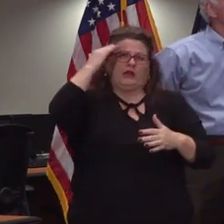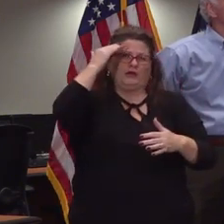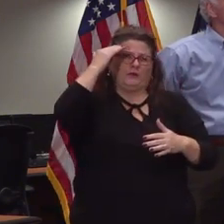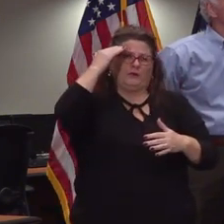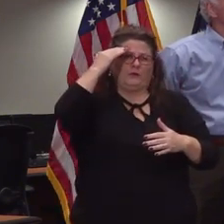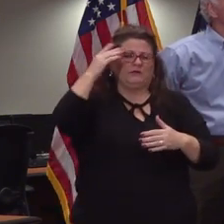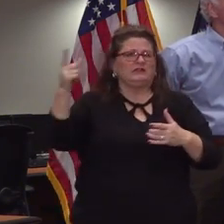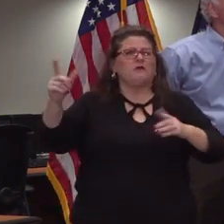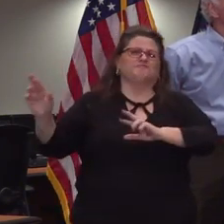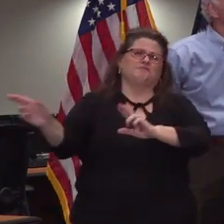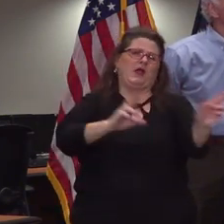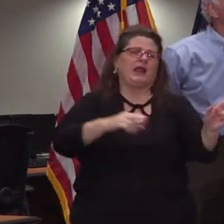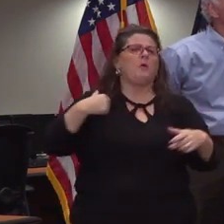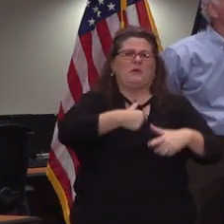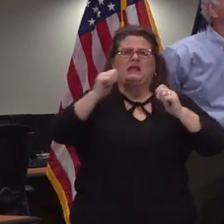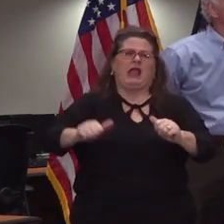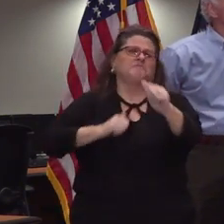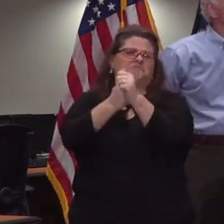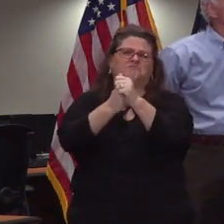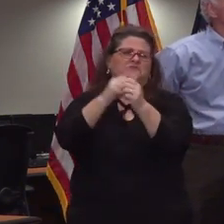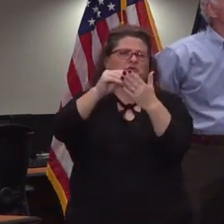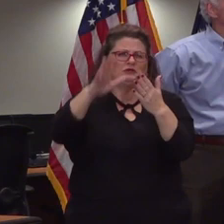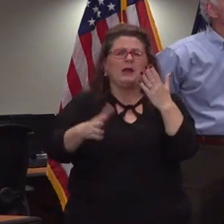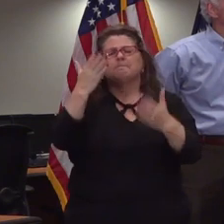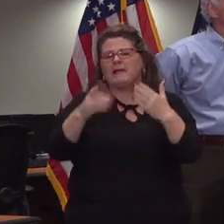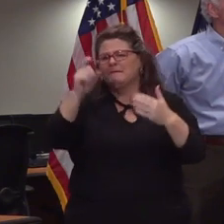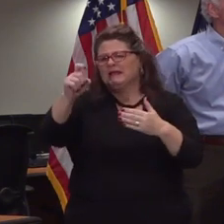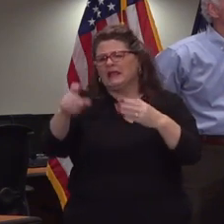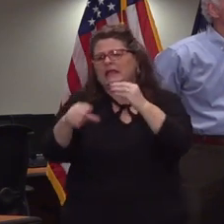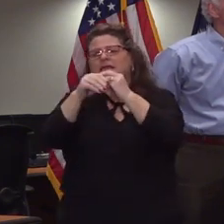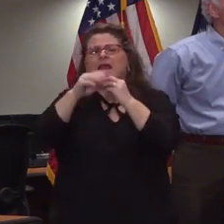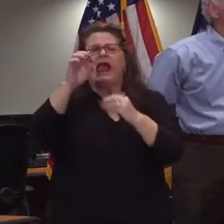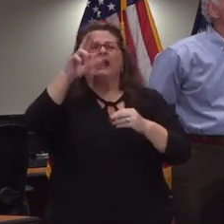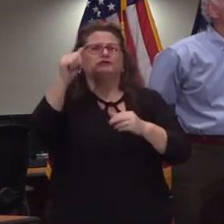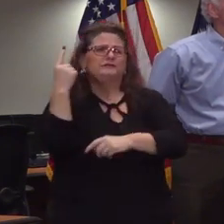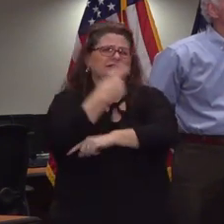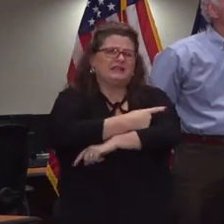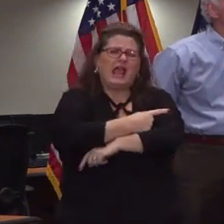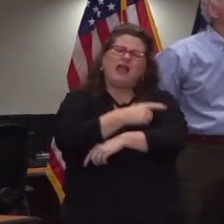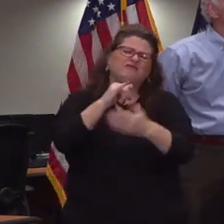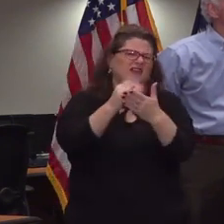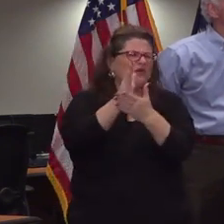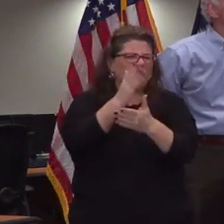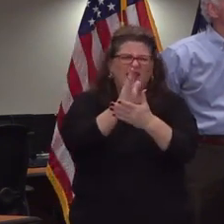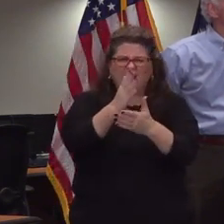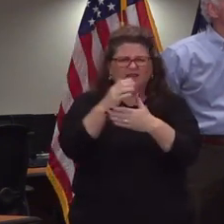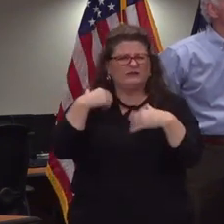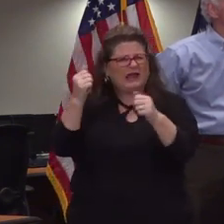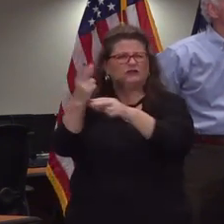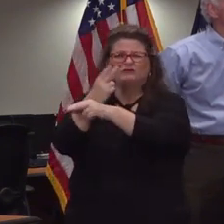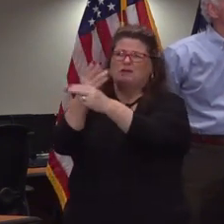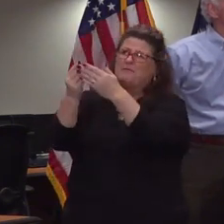to the challenge and we can catch them up we may need a few extra days of instruction and again we can spend our cares act funding on that